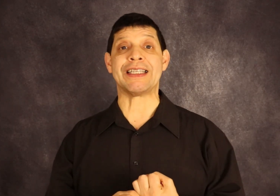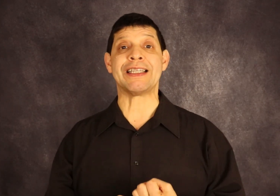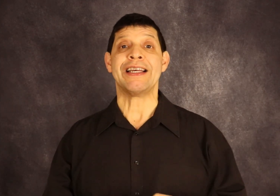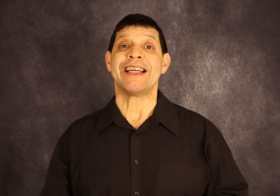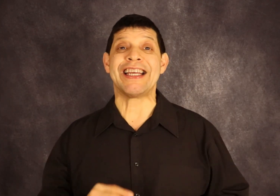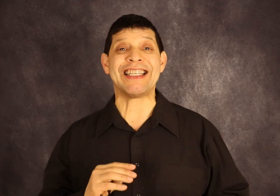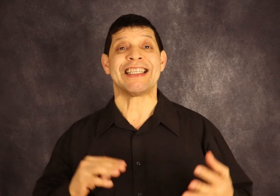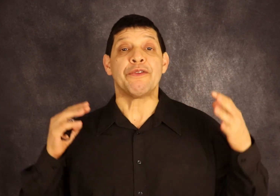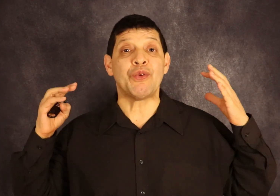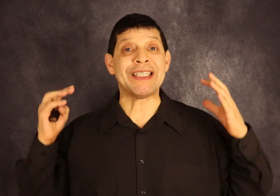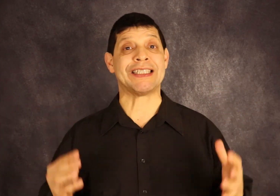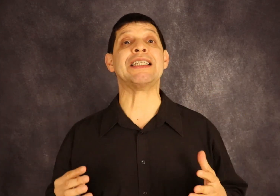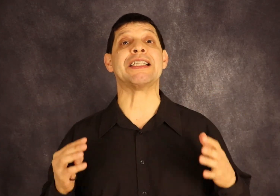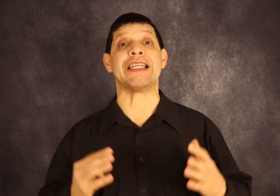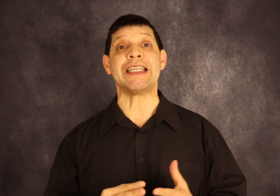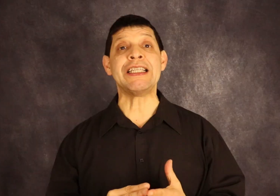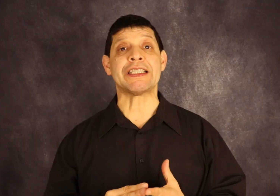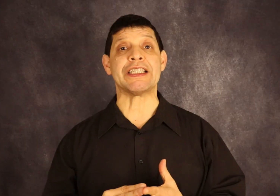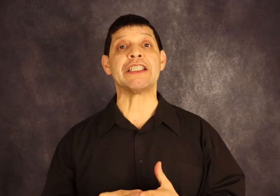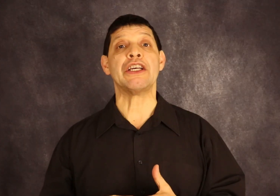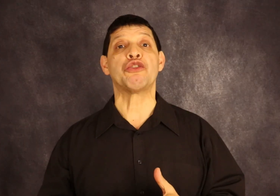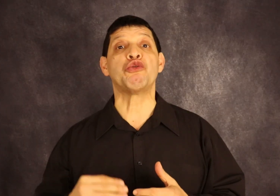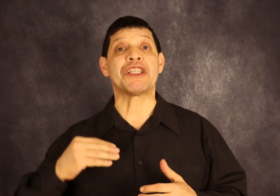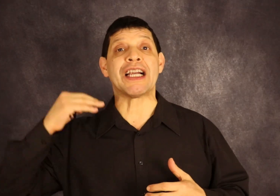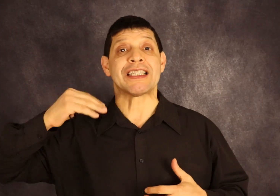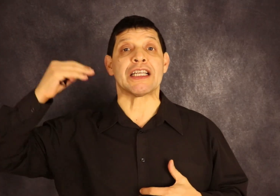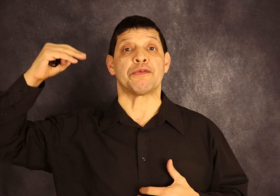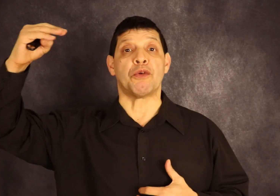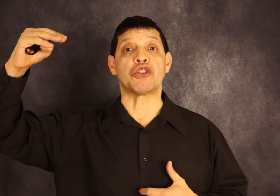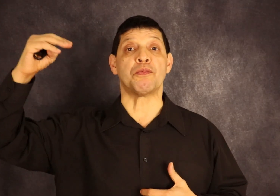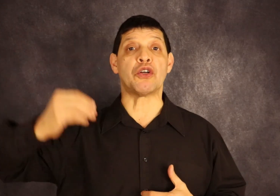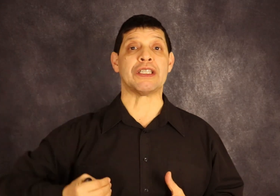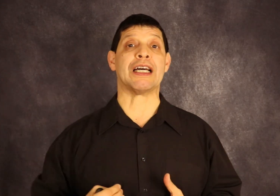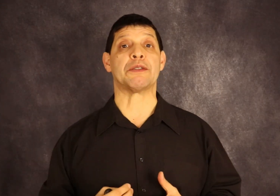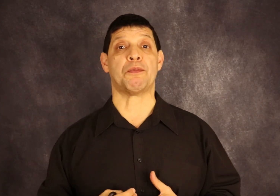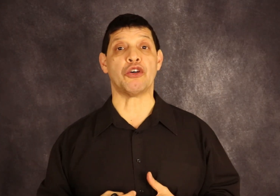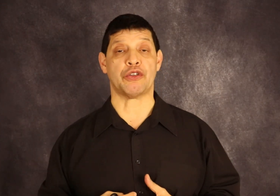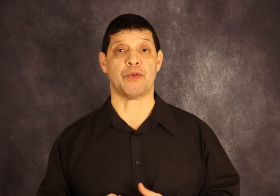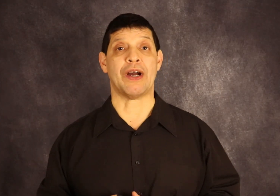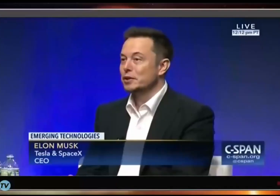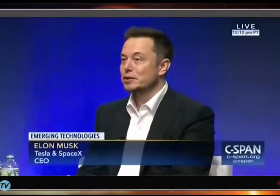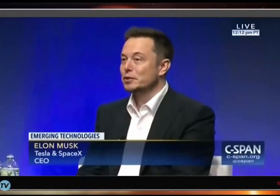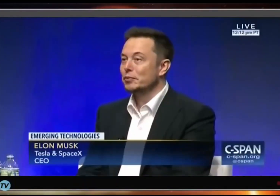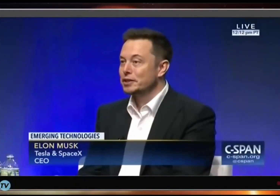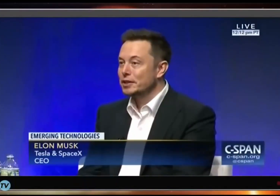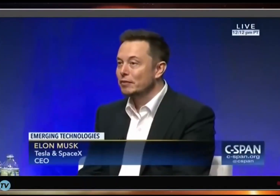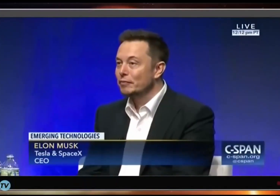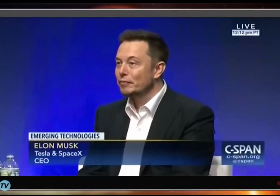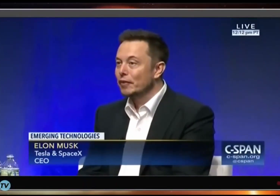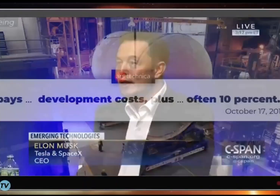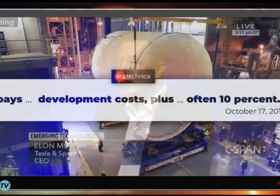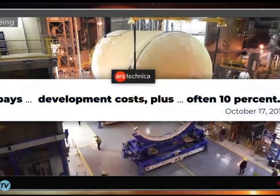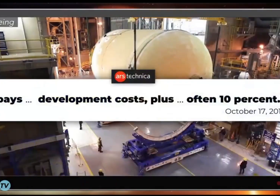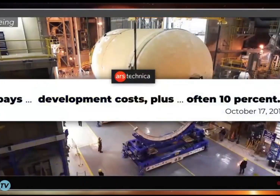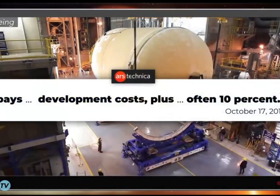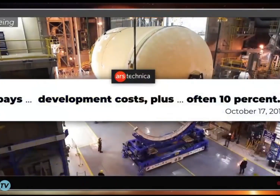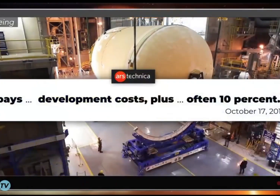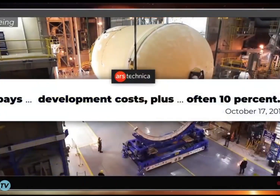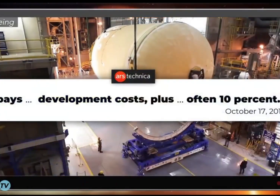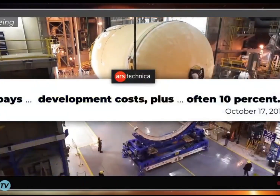it, it is within their interest to charge as much money as possible. The infrastructure is all messed up. NASA pays contractors'